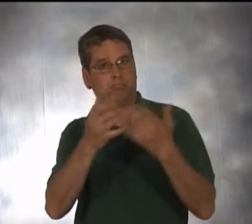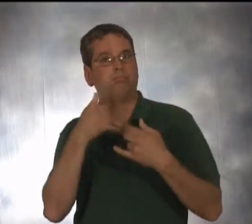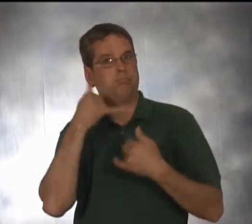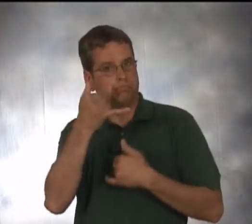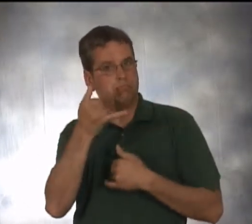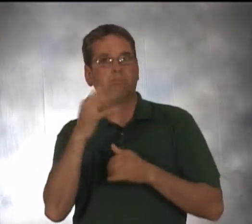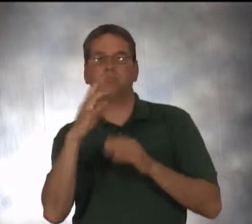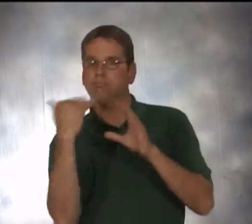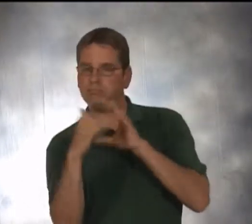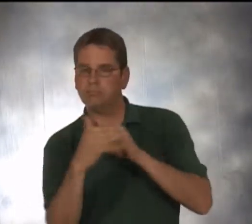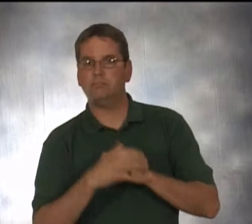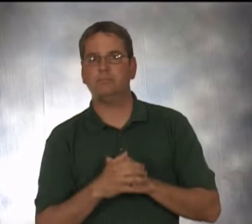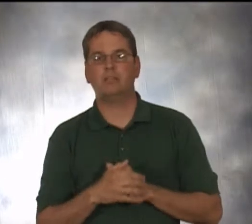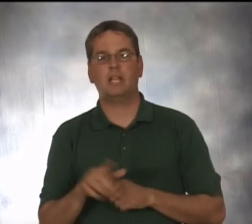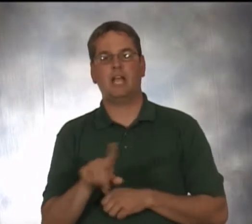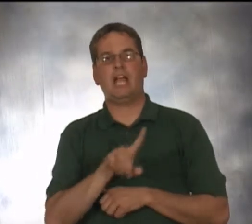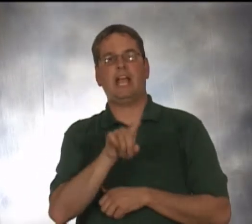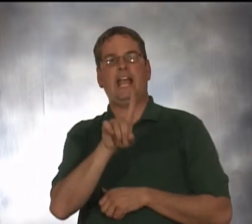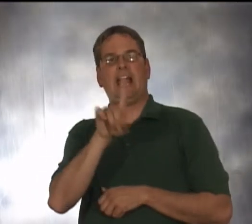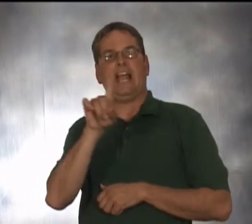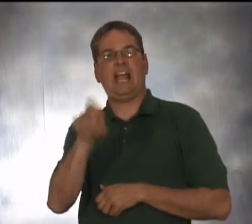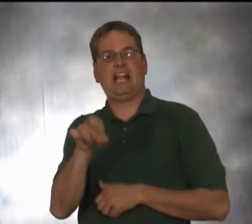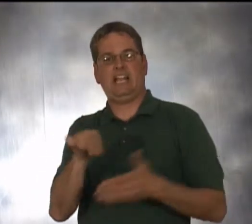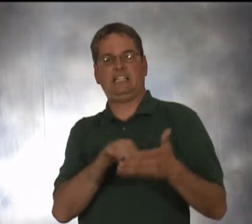Click here to get driving instructions to our center.